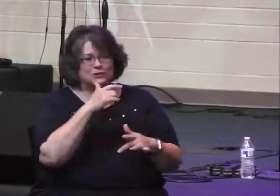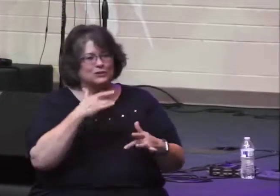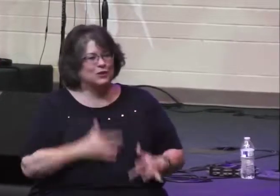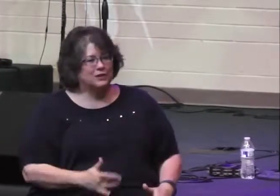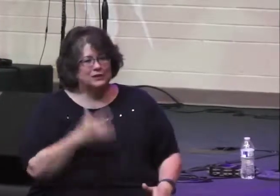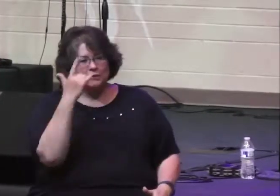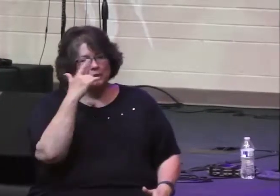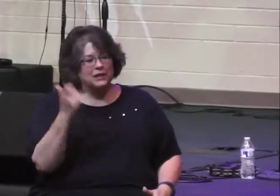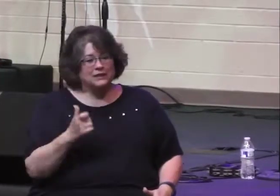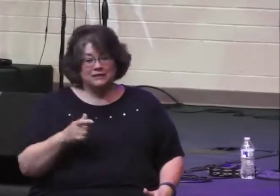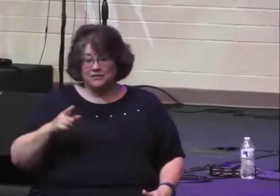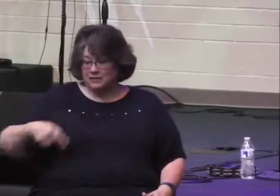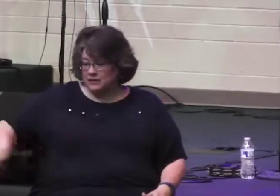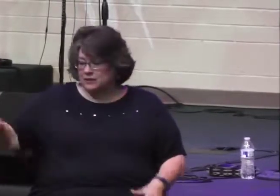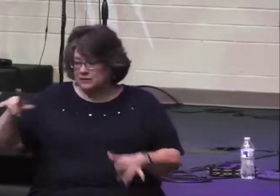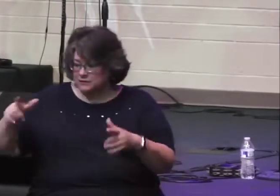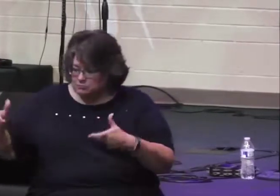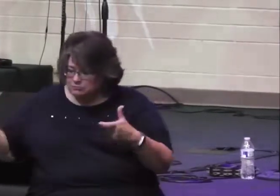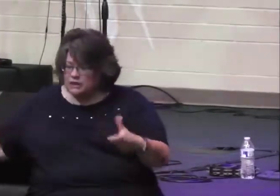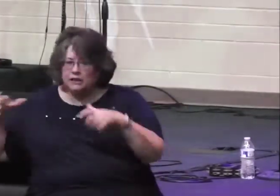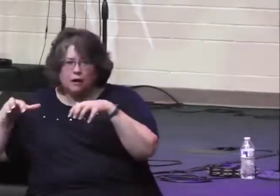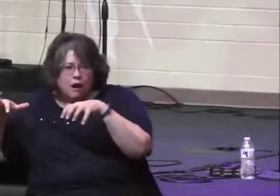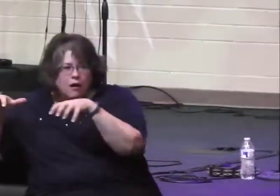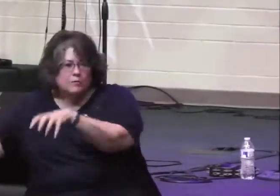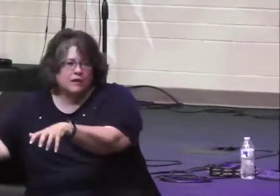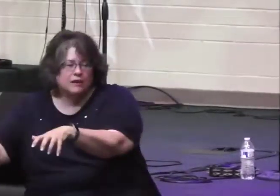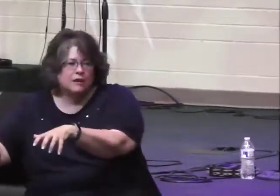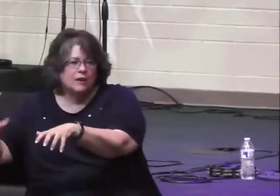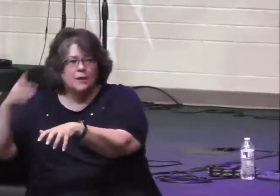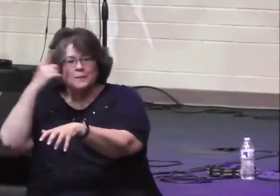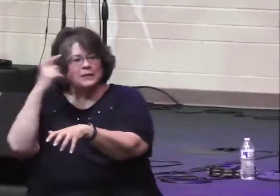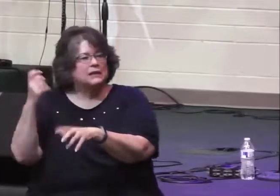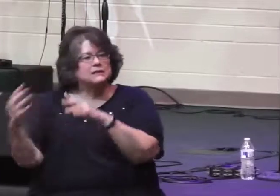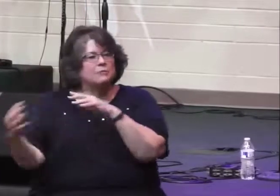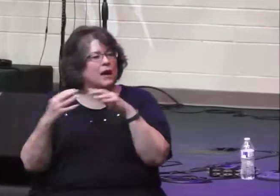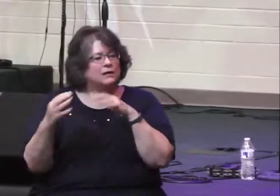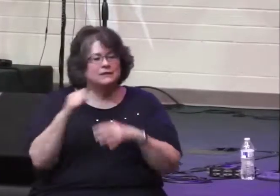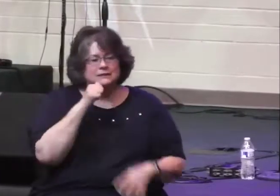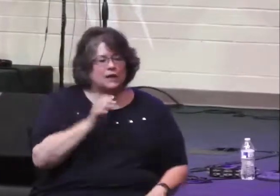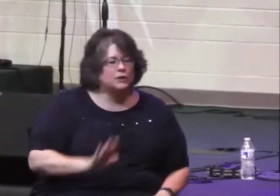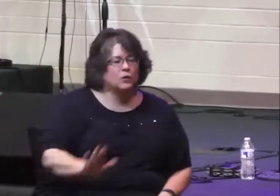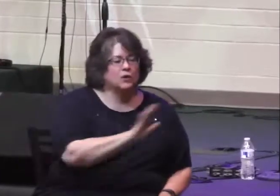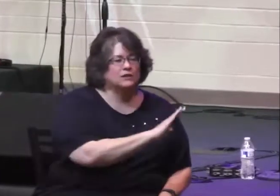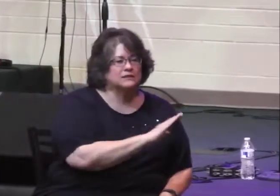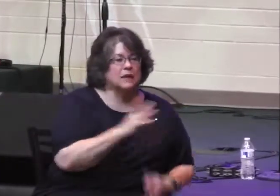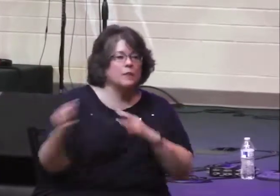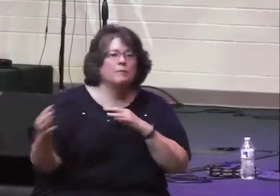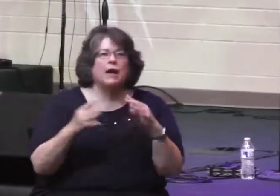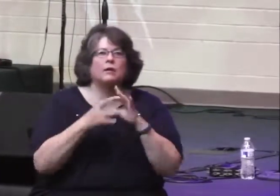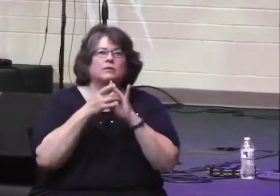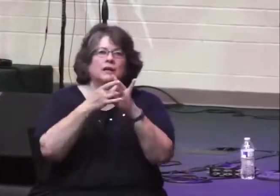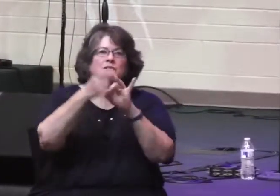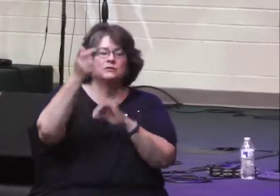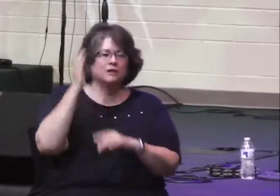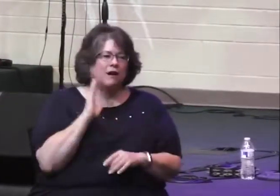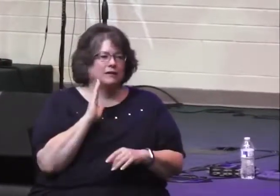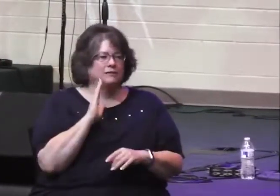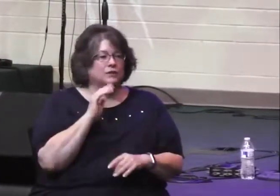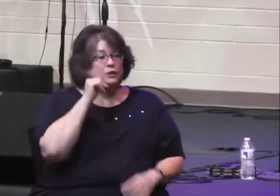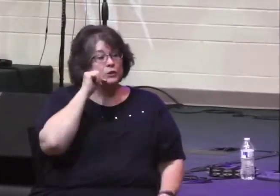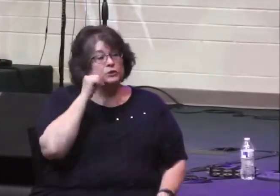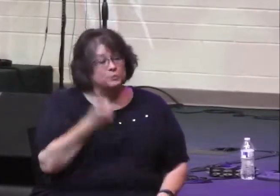Do not be afraid or discouraged because of this vast army, for the battle is not yours, but God's.